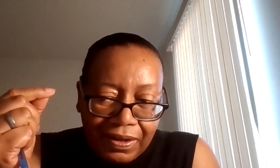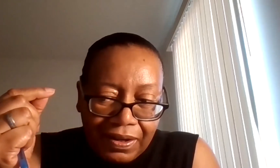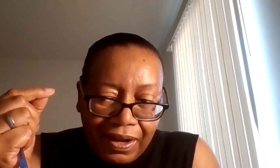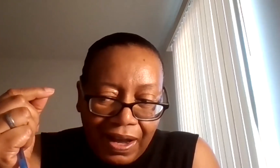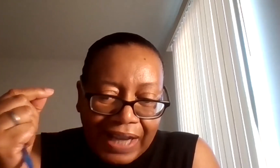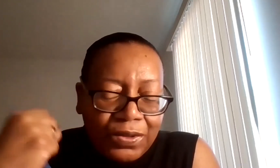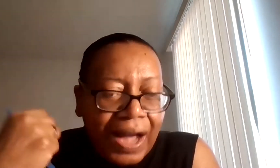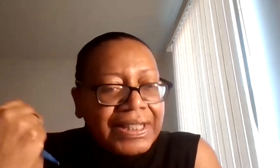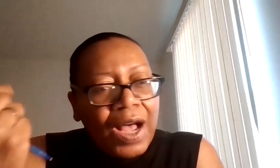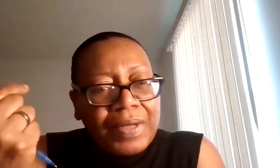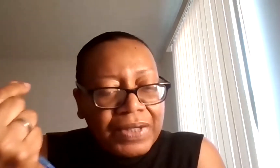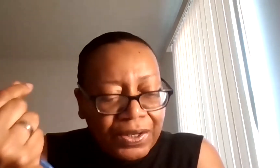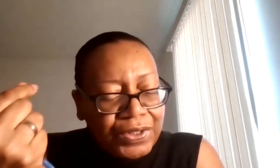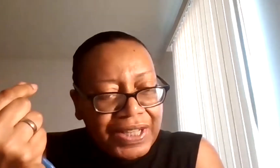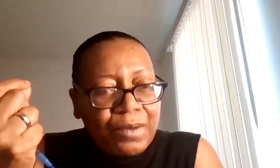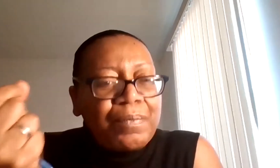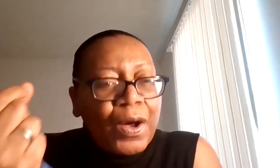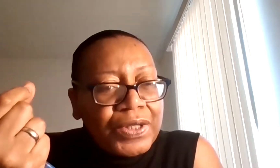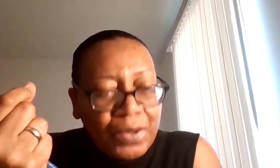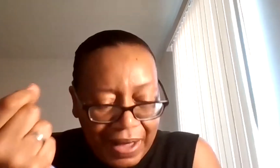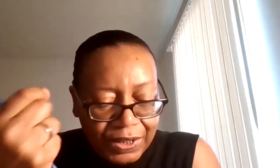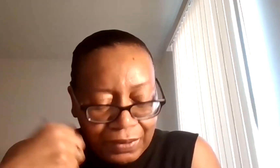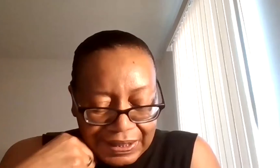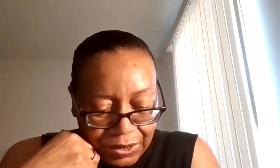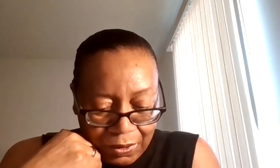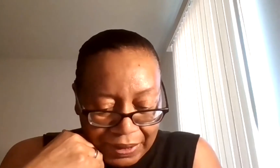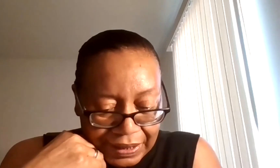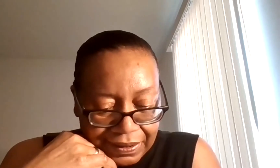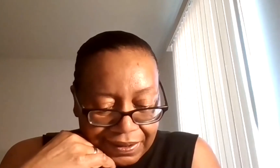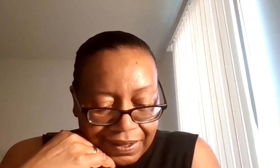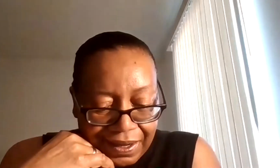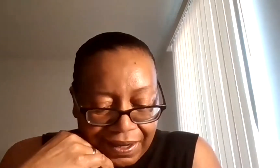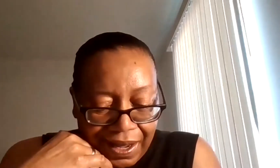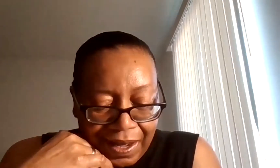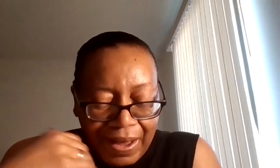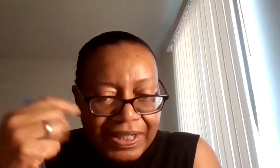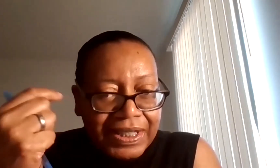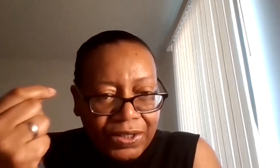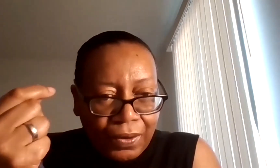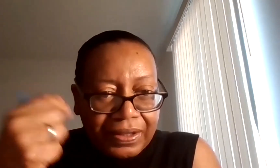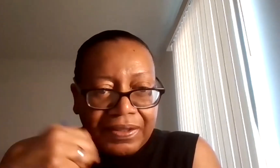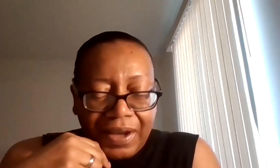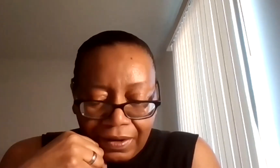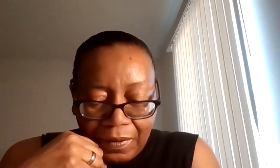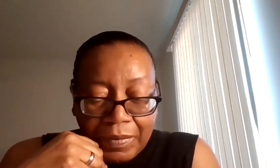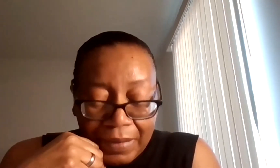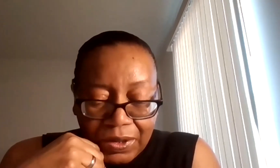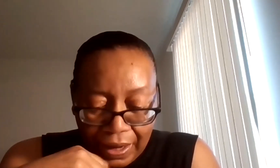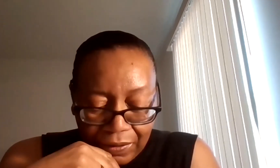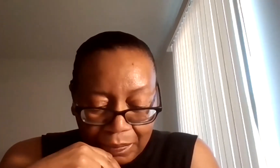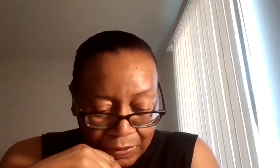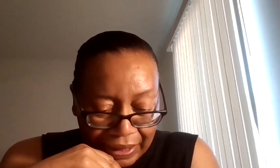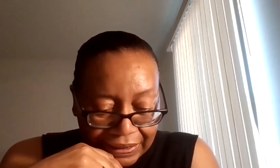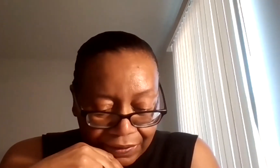And I try to help them to understand what post traumatic stress syndrome is, um, as a disorder, uh, from the